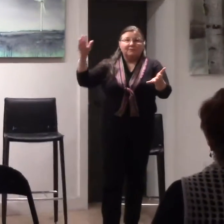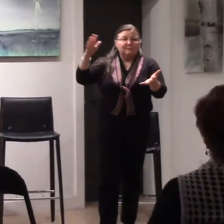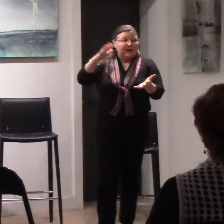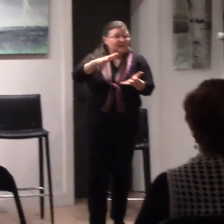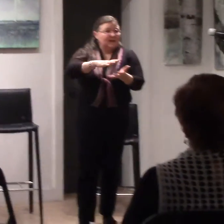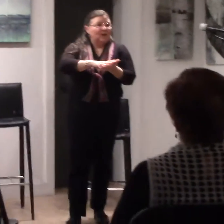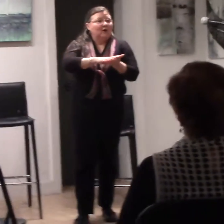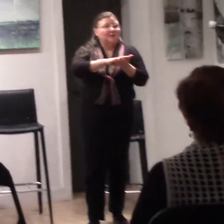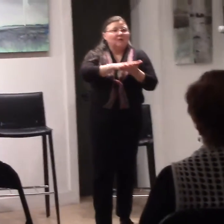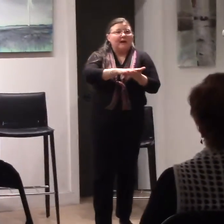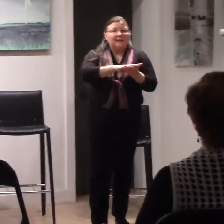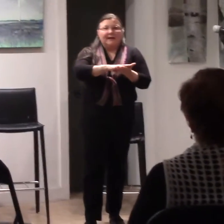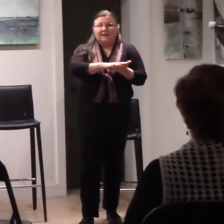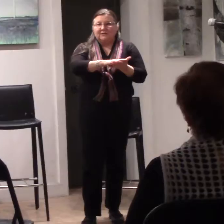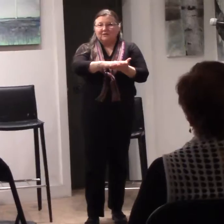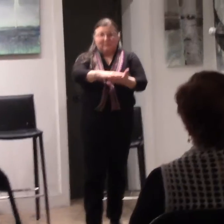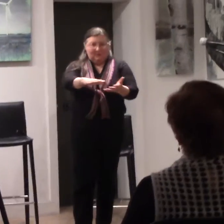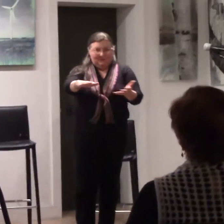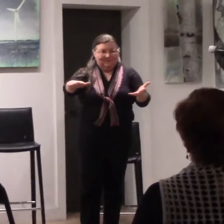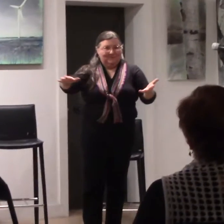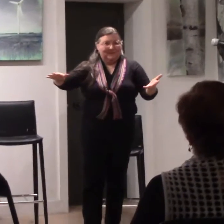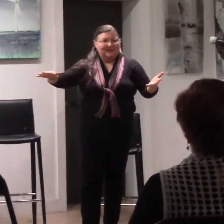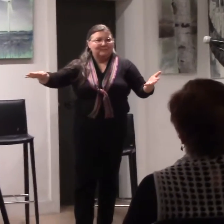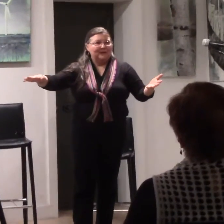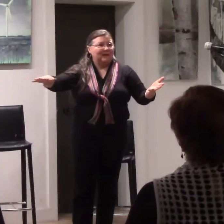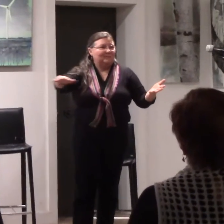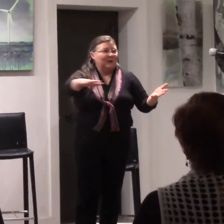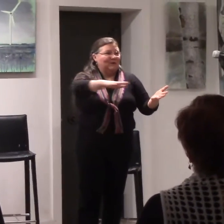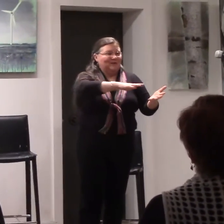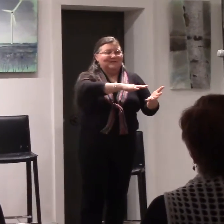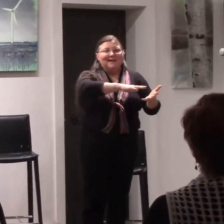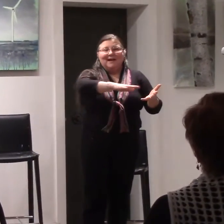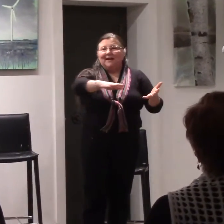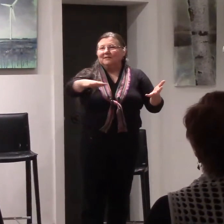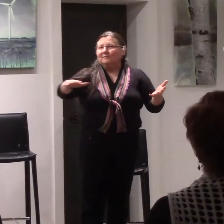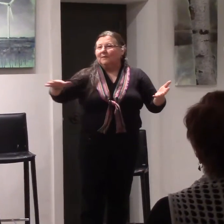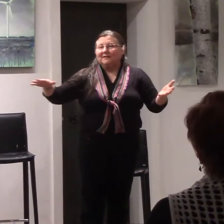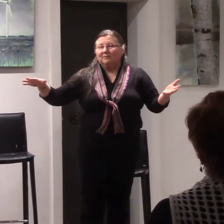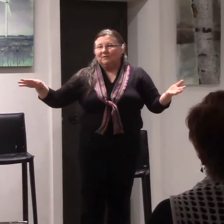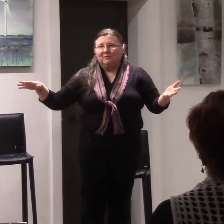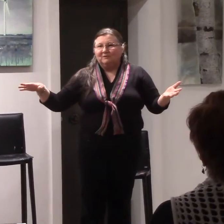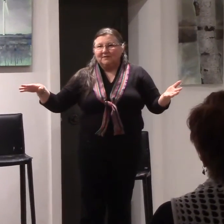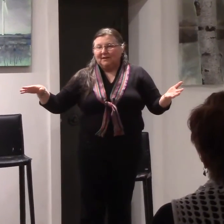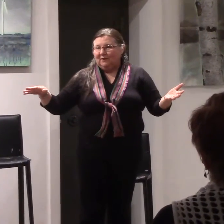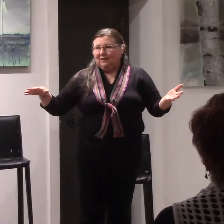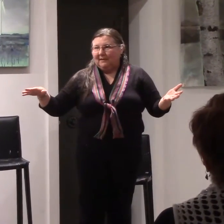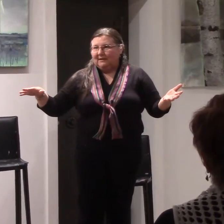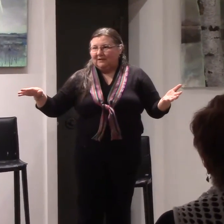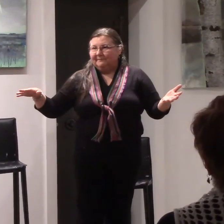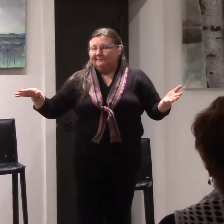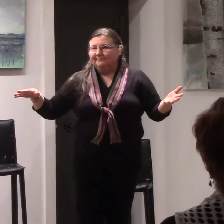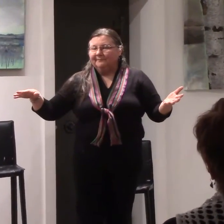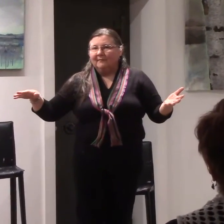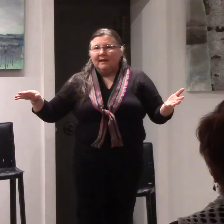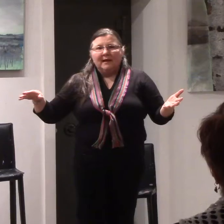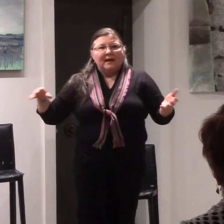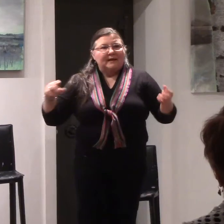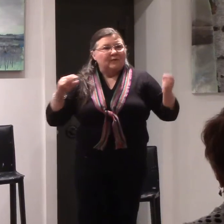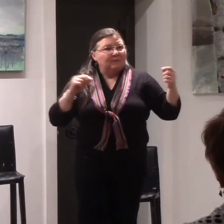reflecting on the great Ganges River, the big mirror. And it's the most beautiful sight you can imagine. Now the